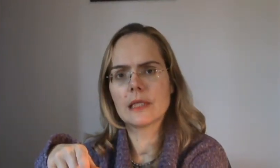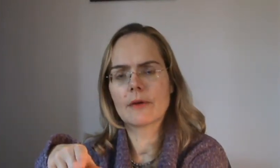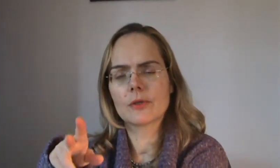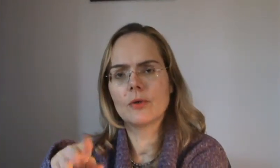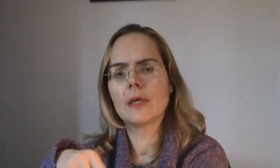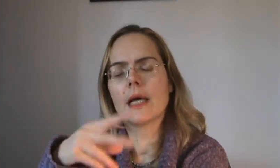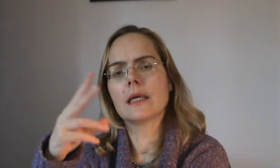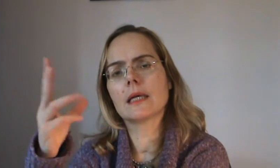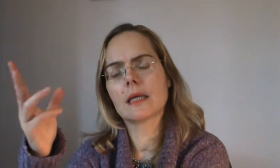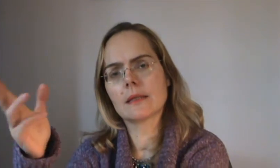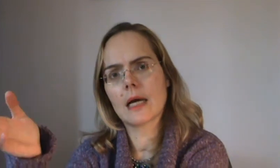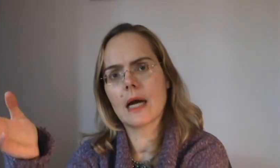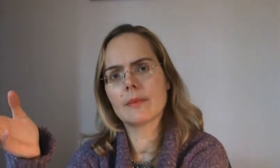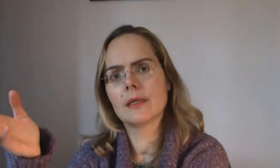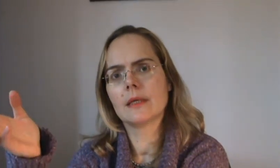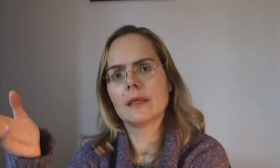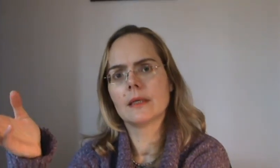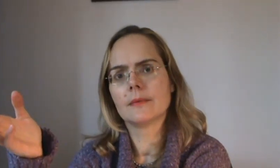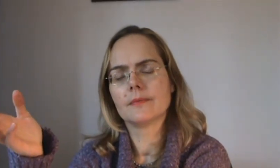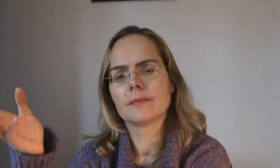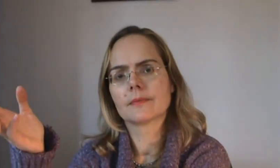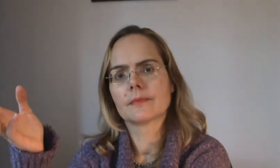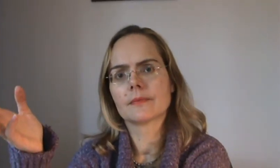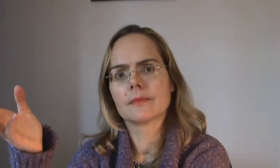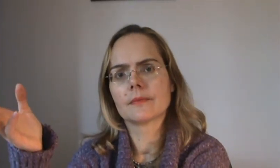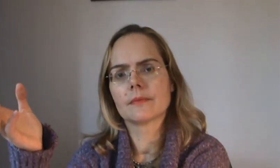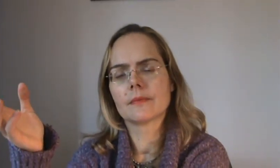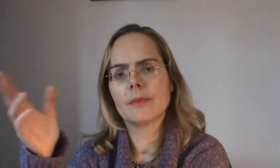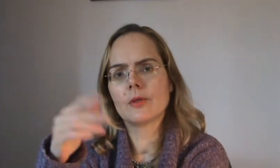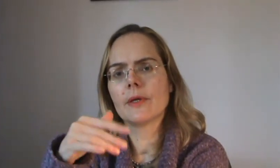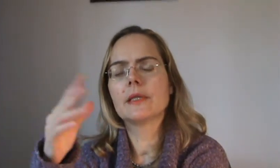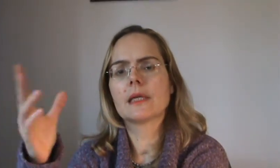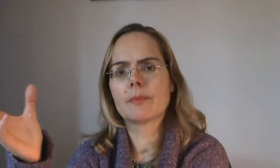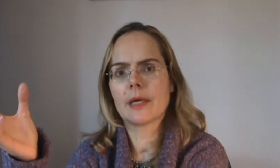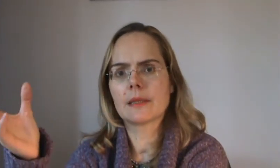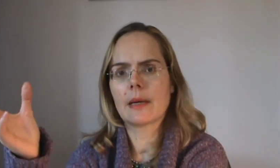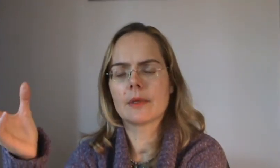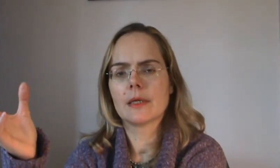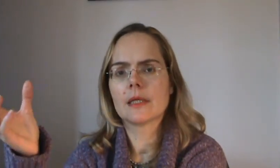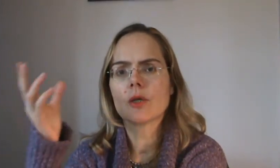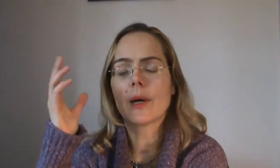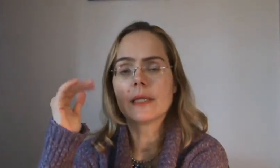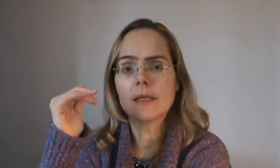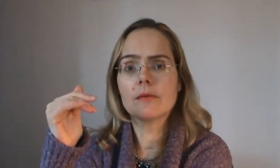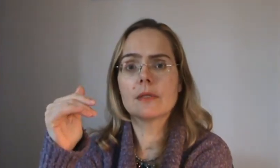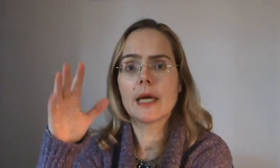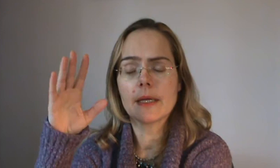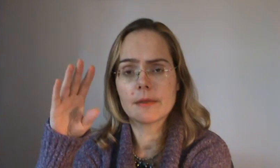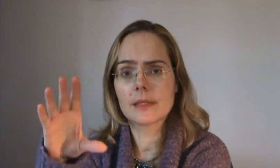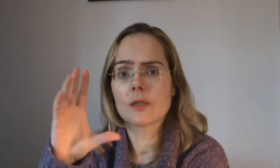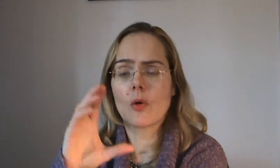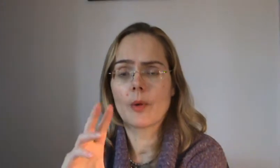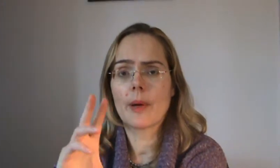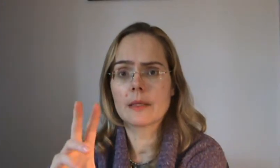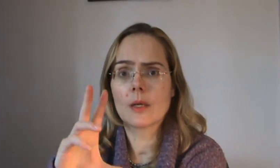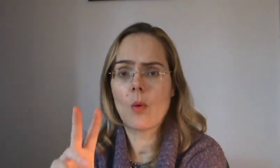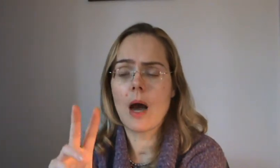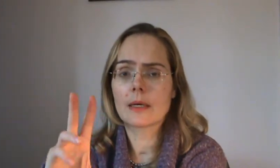the afternoon, and then another time between dinner and bedtime. So by the end of the day, this homeopathic water